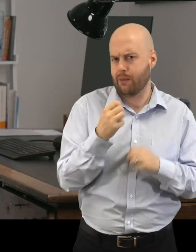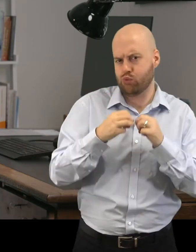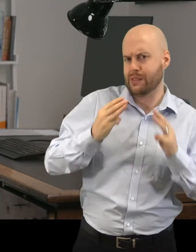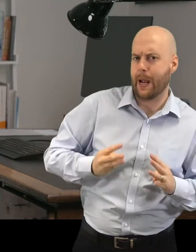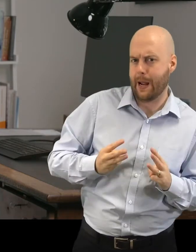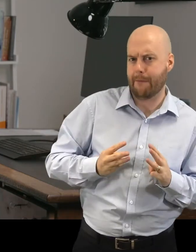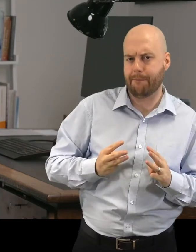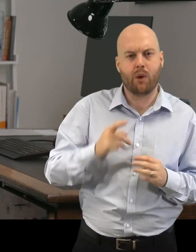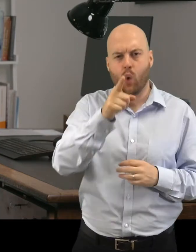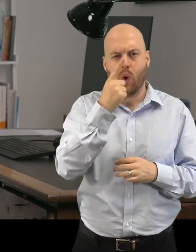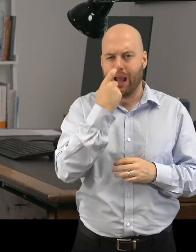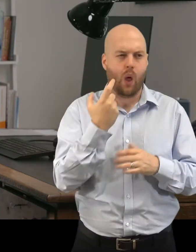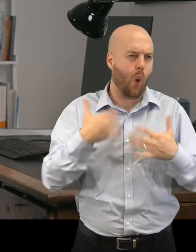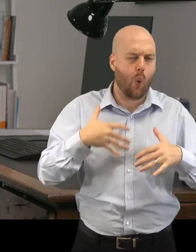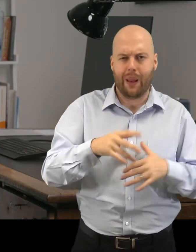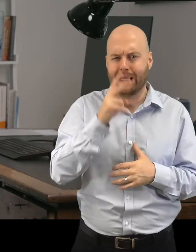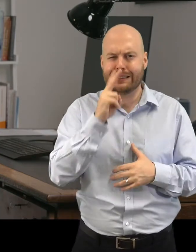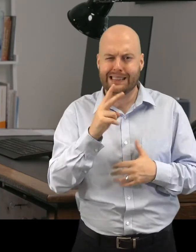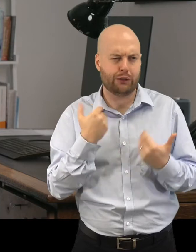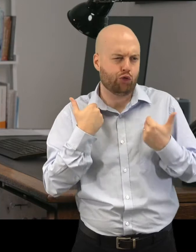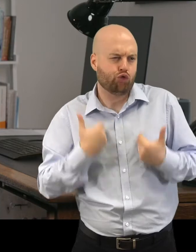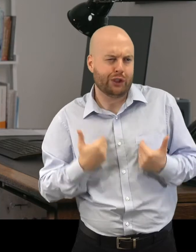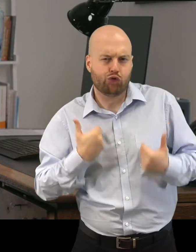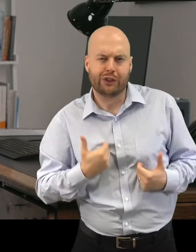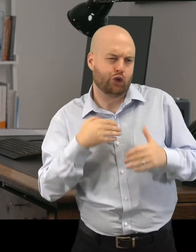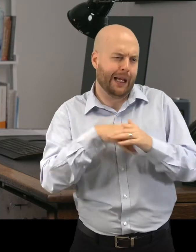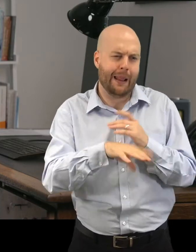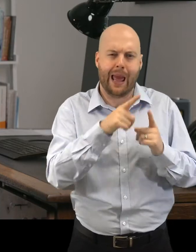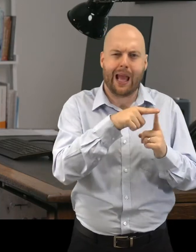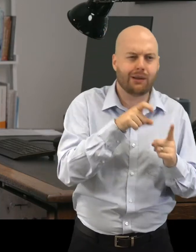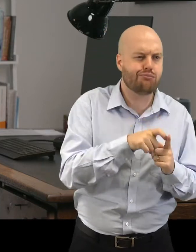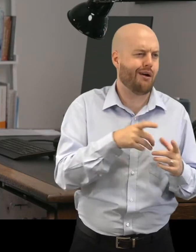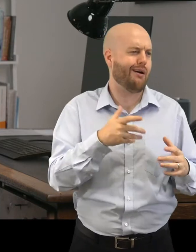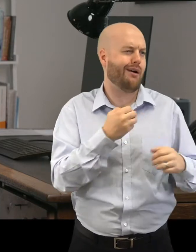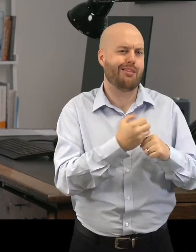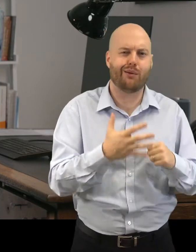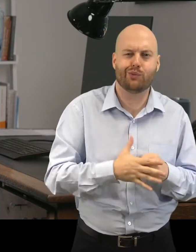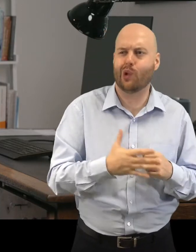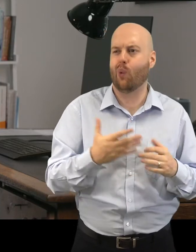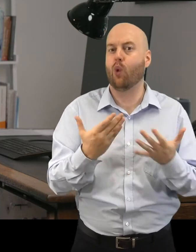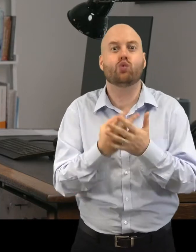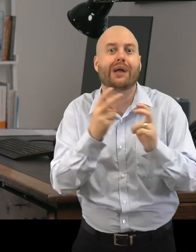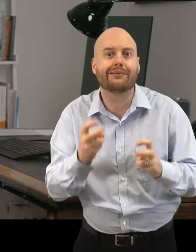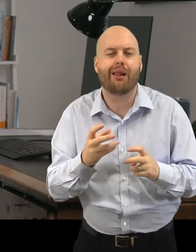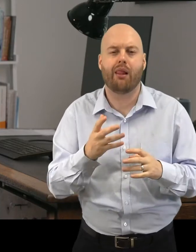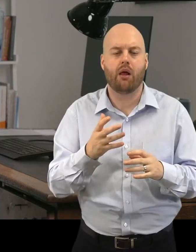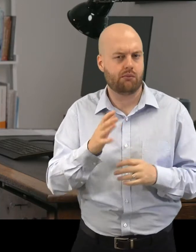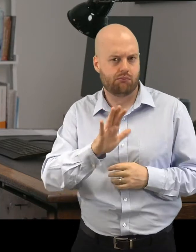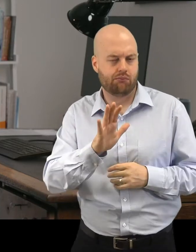Gallery in London. You can only see such riches that Edinburgh has or Glasgow has or Newcastle has in those cities and